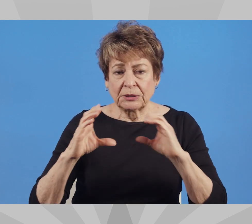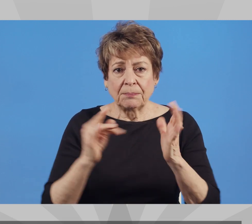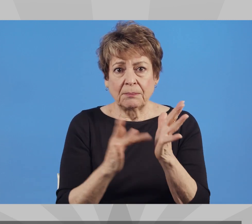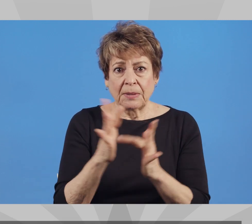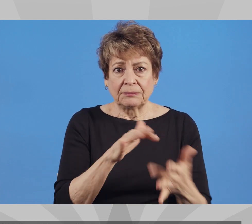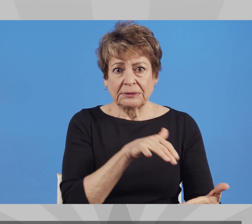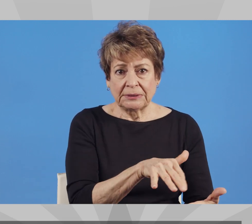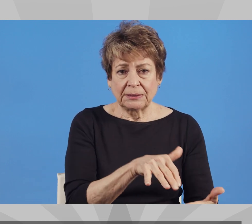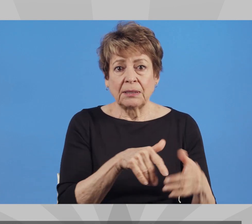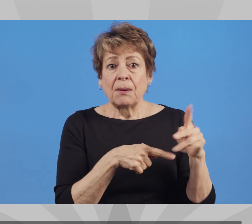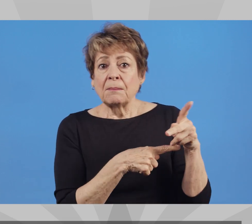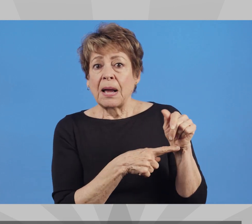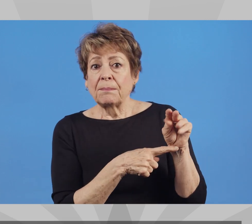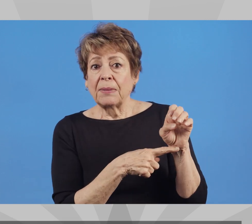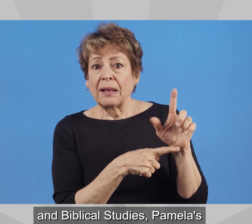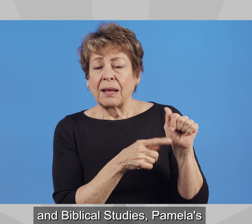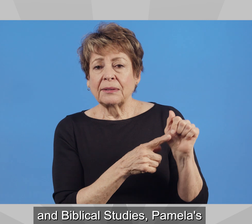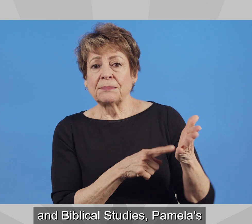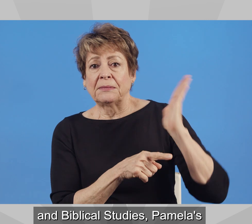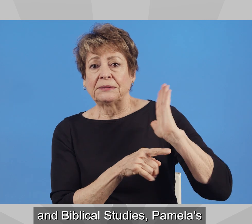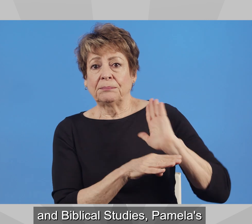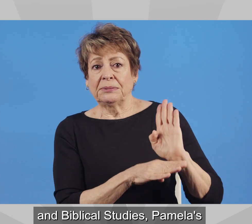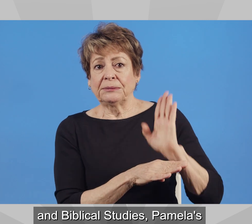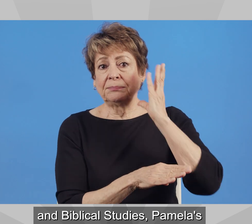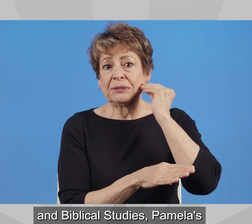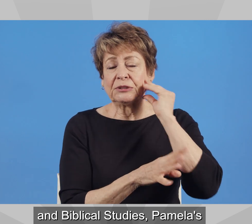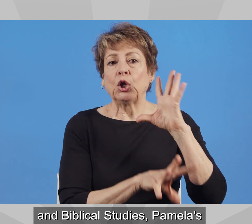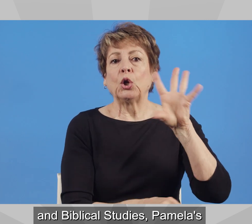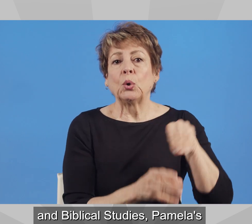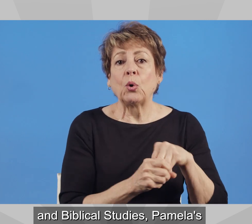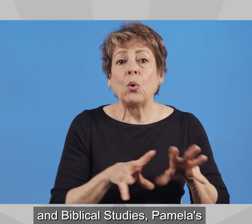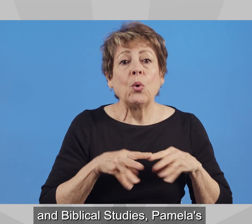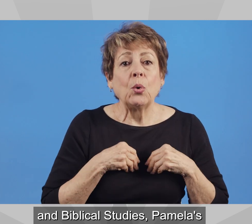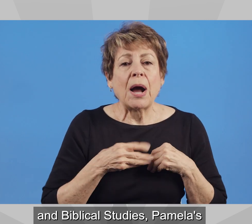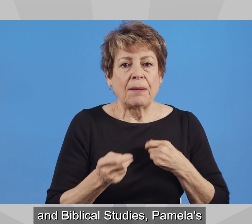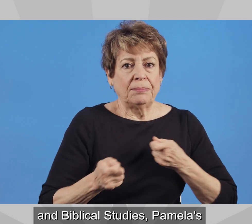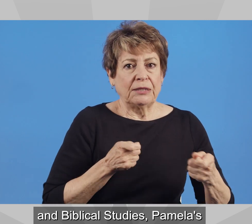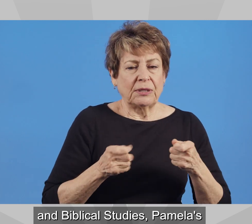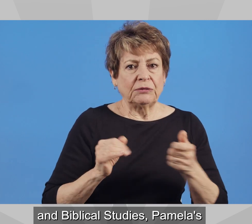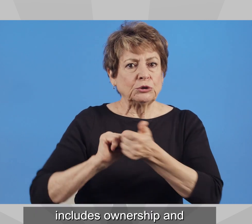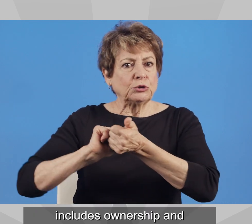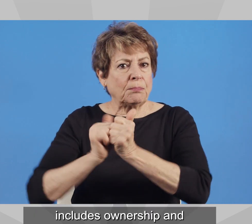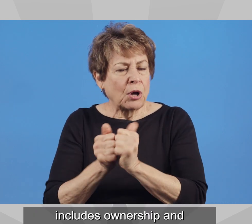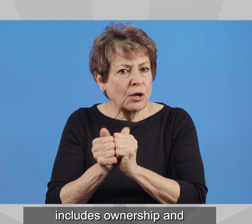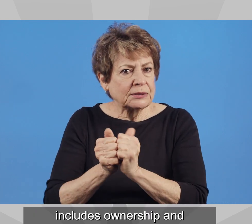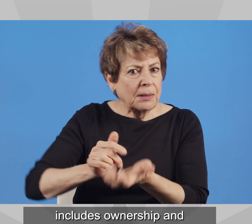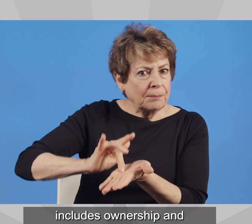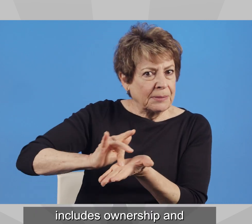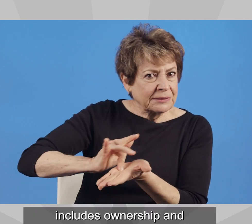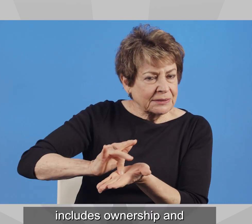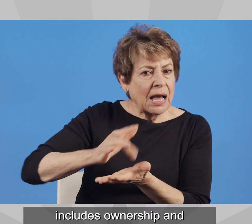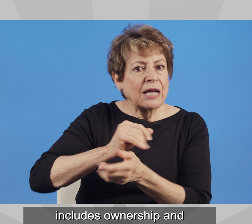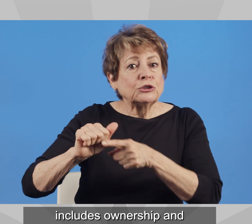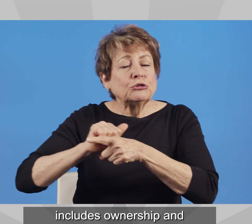With a master's degree in communications and biblical studies, Pamela's past business experience includes ownership